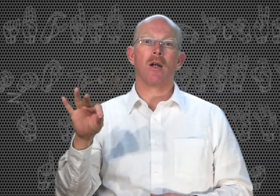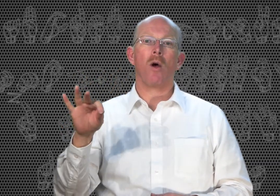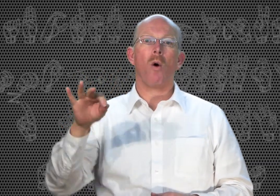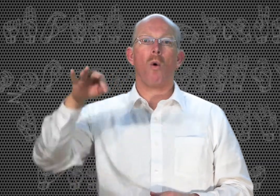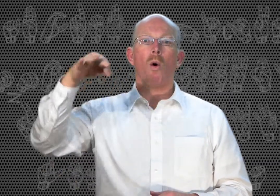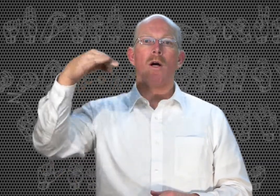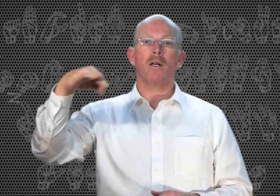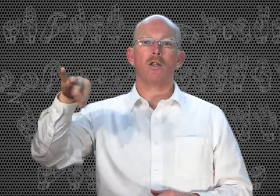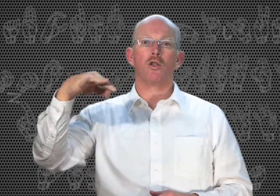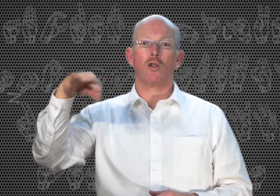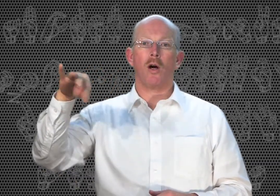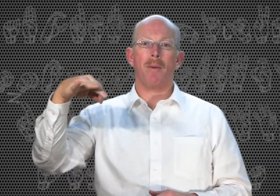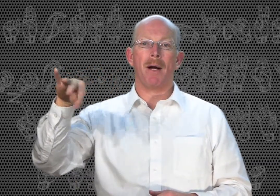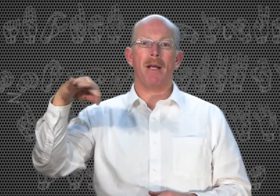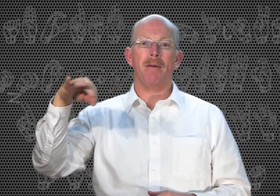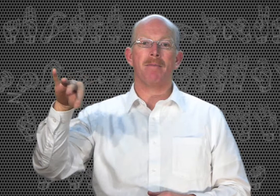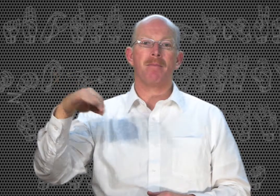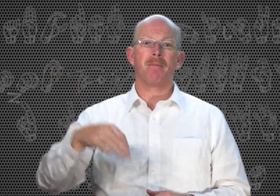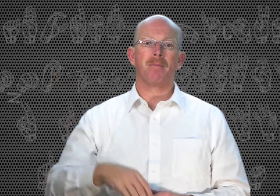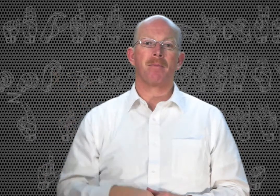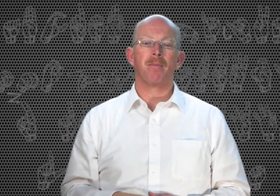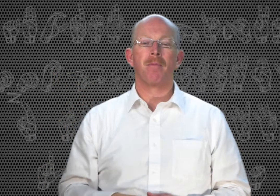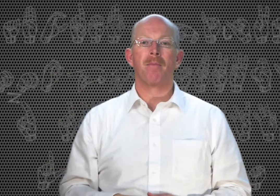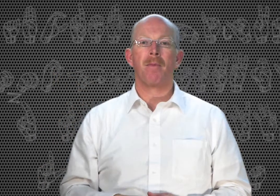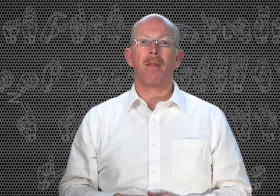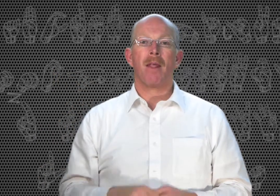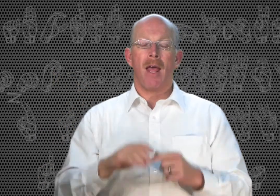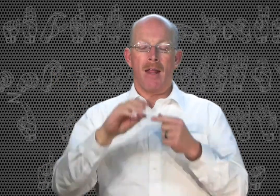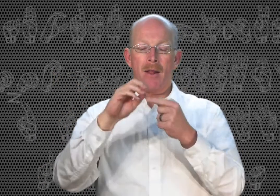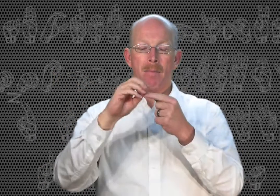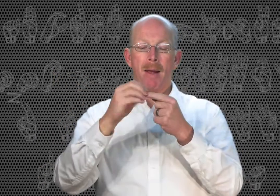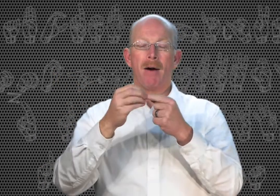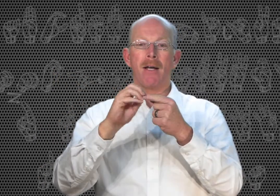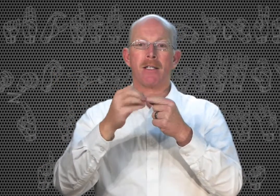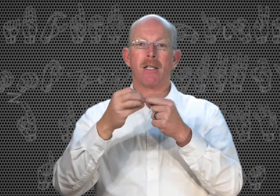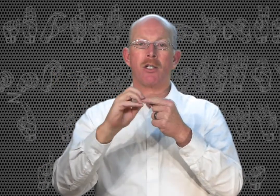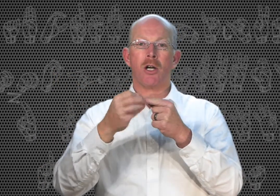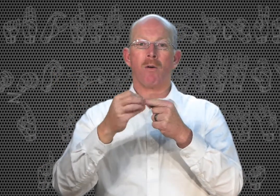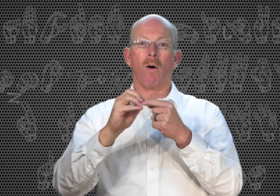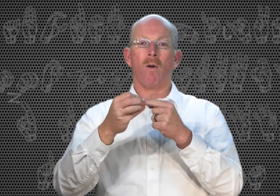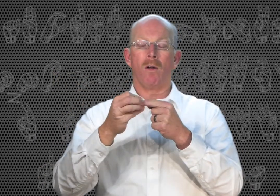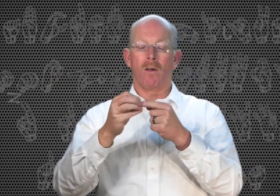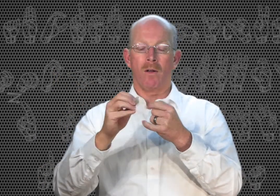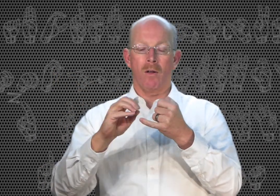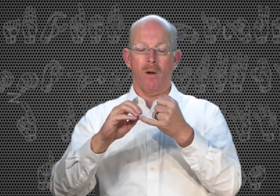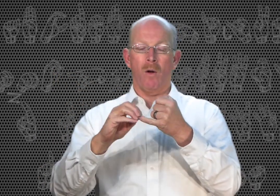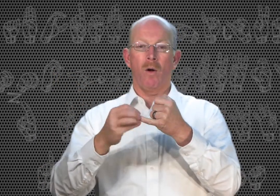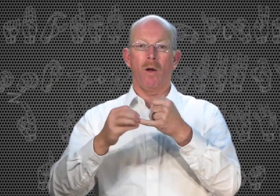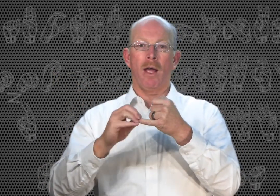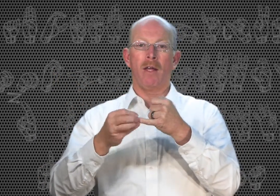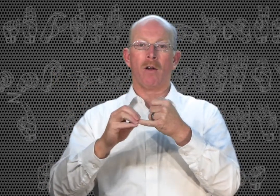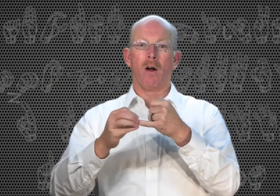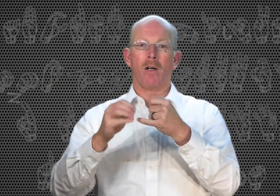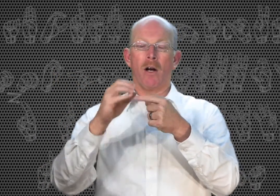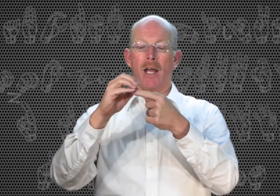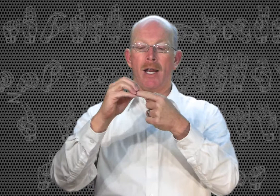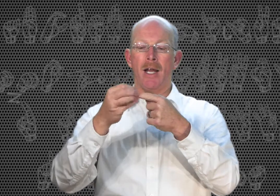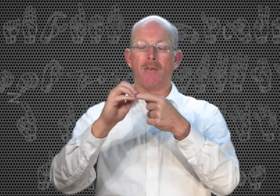Or strawberry. And then berries in general. Either on your index